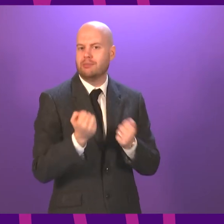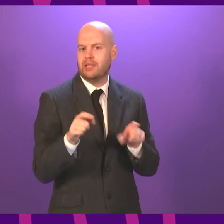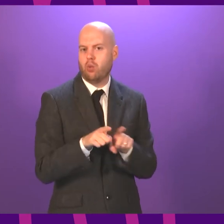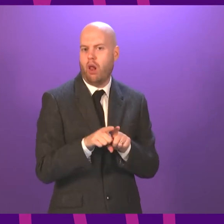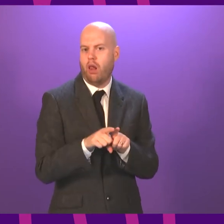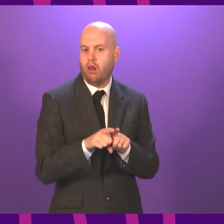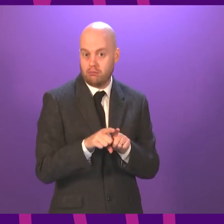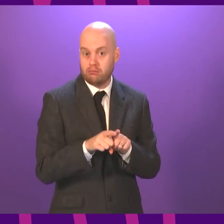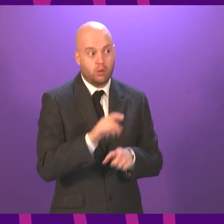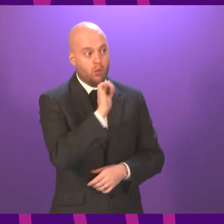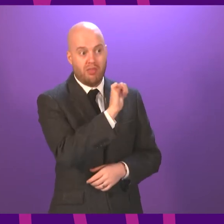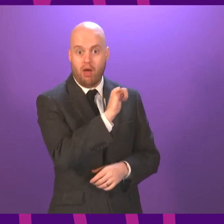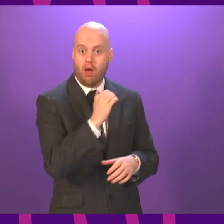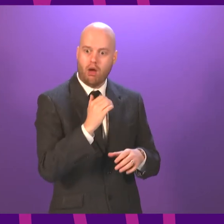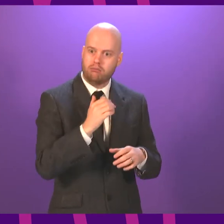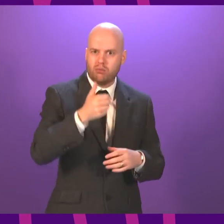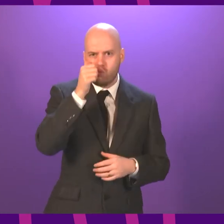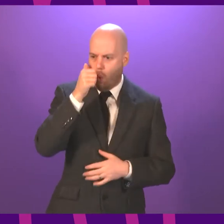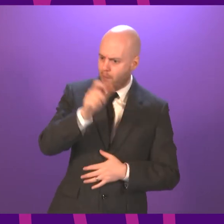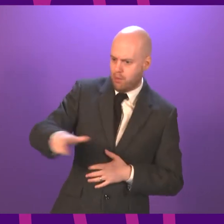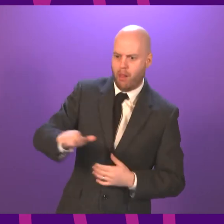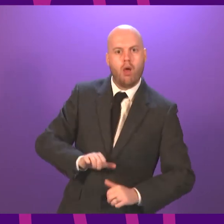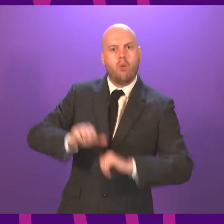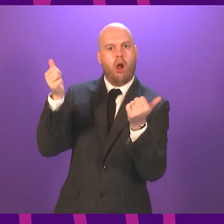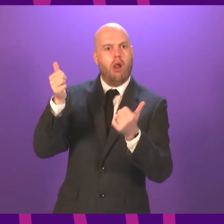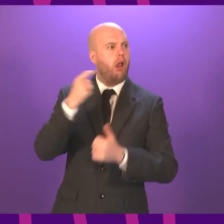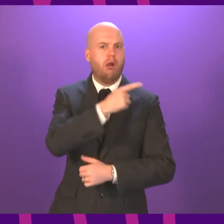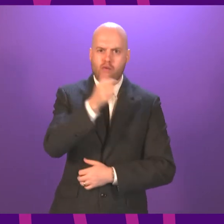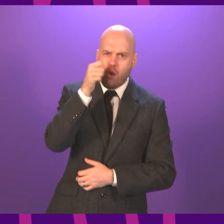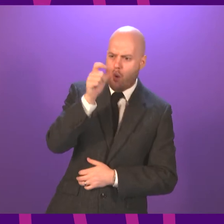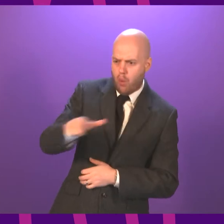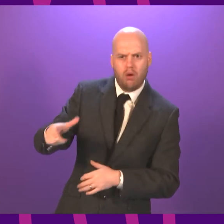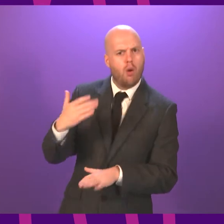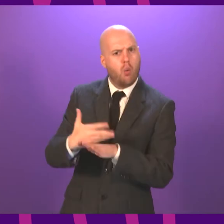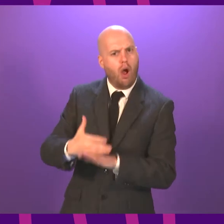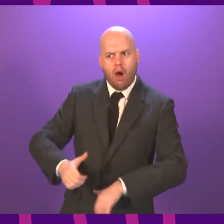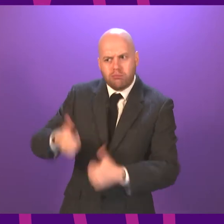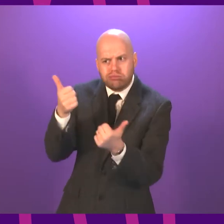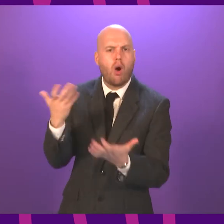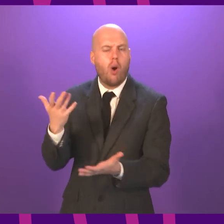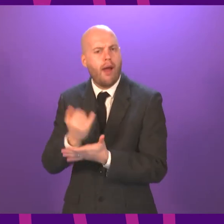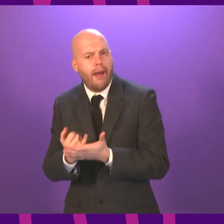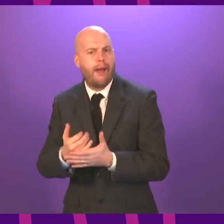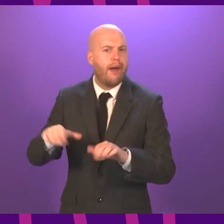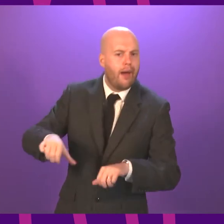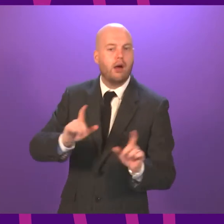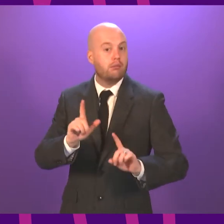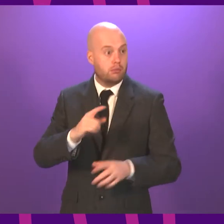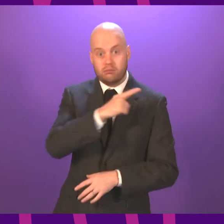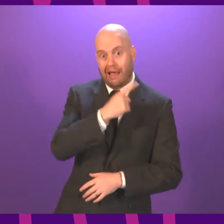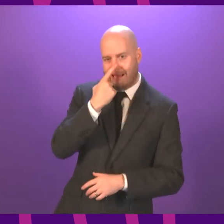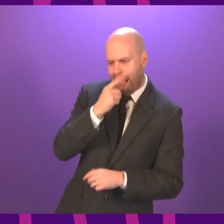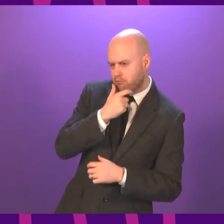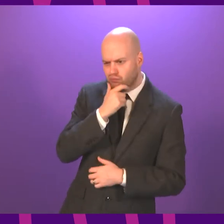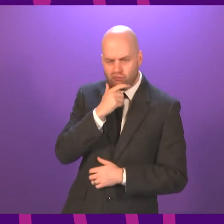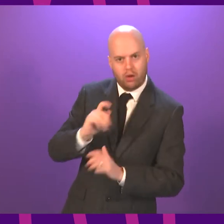by the work of pupils. So these are important changes. And of course, we continue to work hard with everyone in the education system to make sure